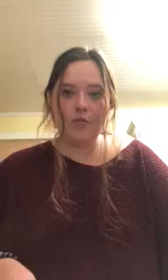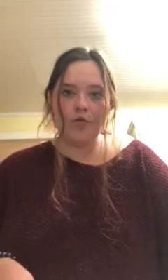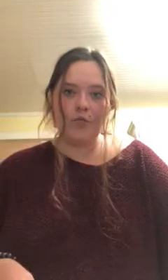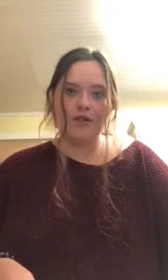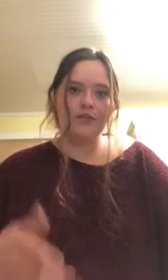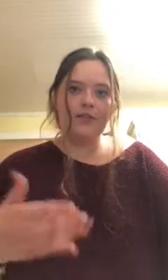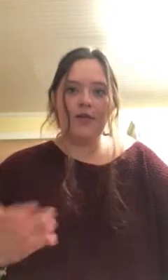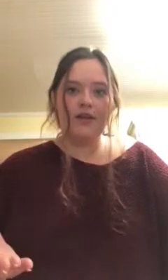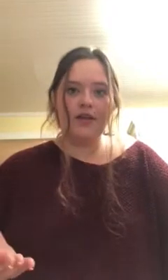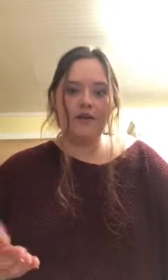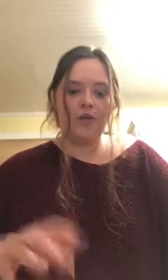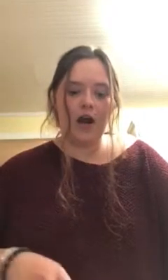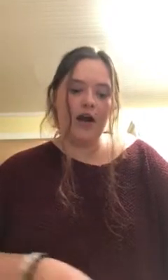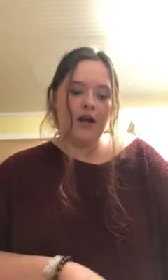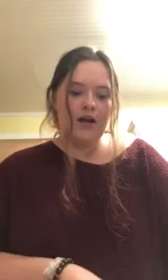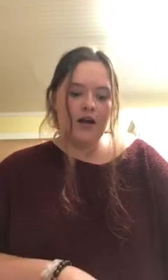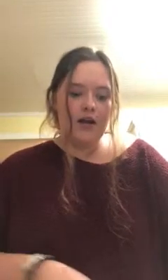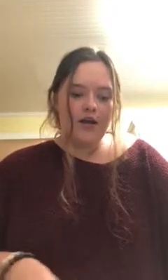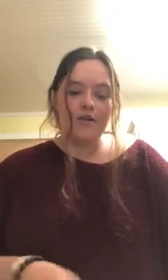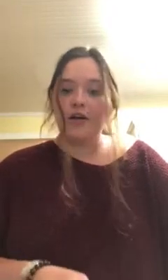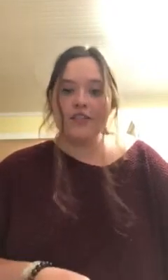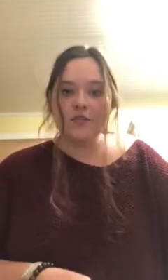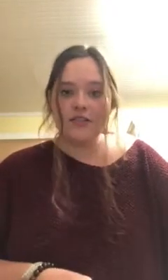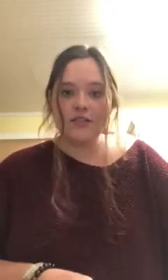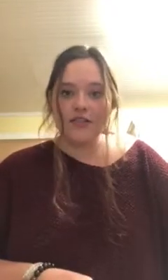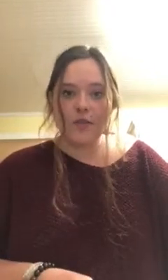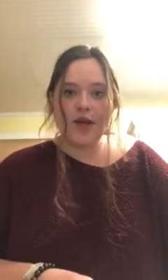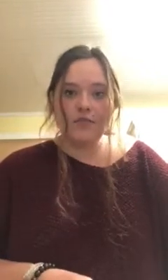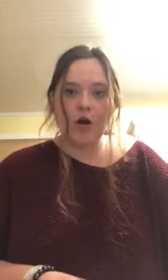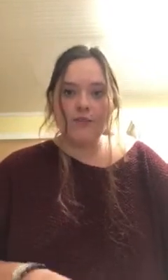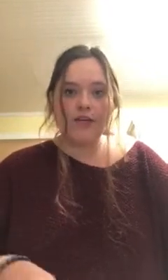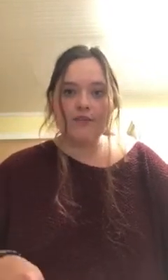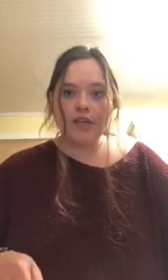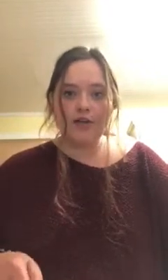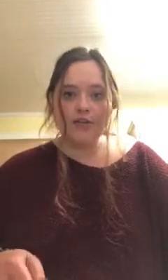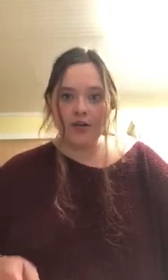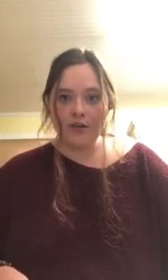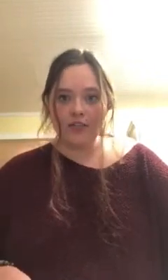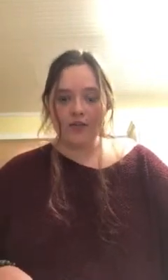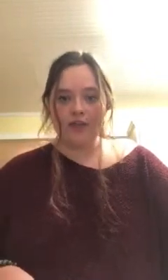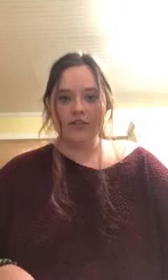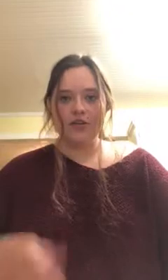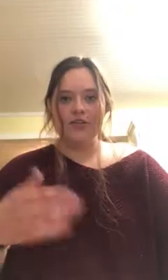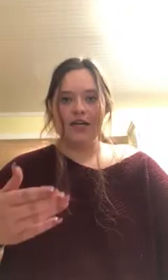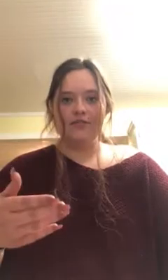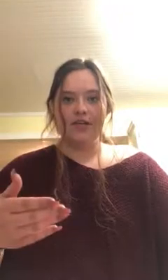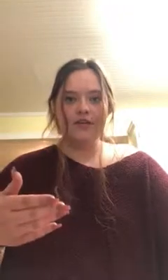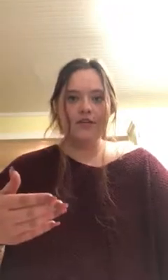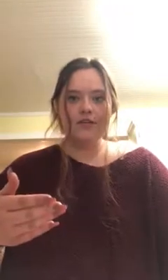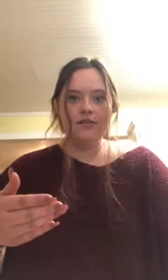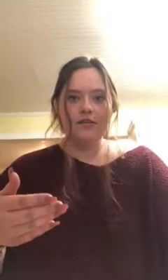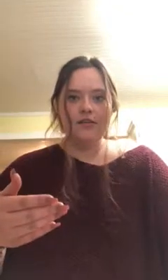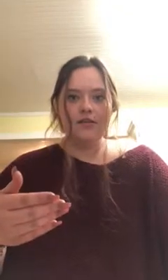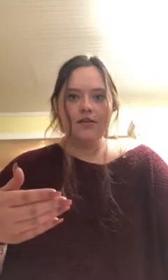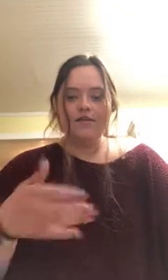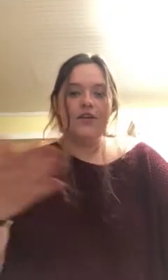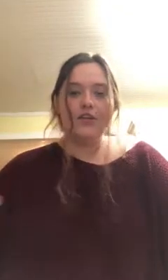done with one so that would leave you where your first semester isn't paid for but you have to go into another semester to even finish